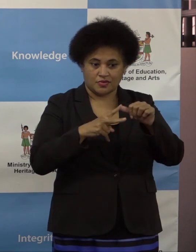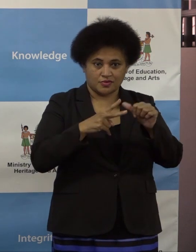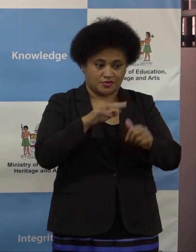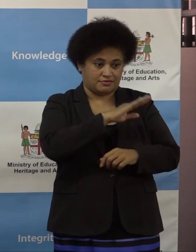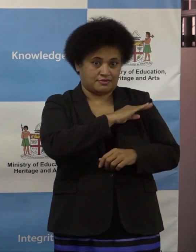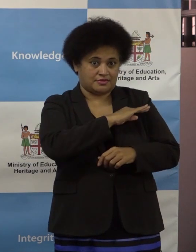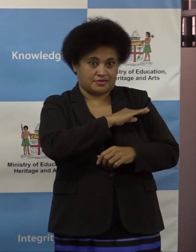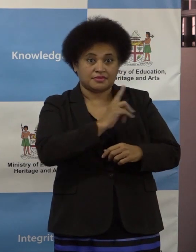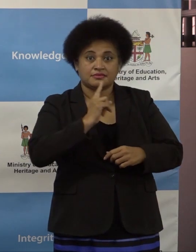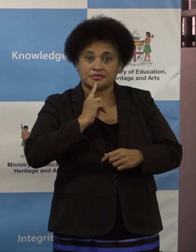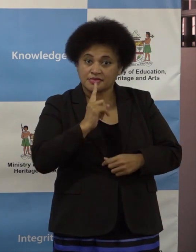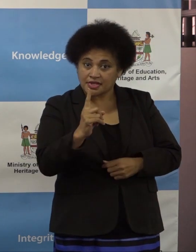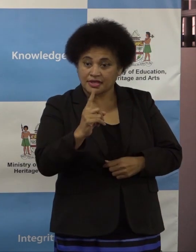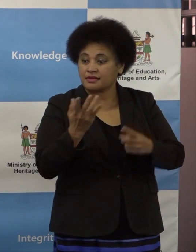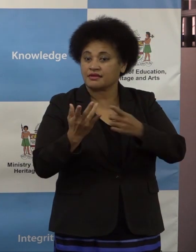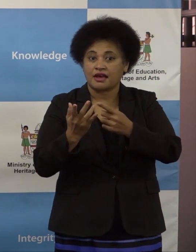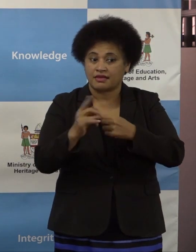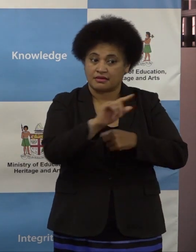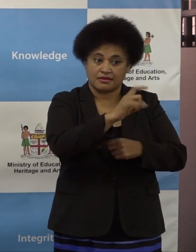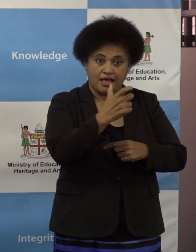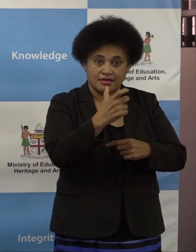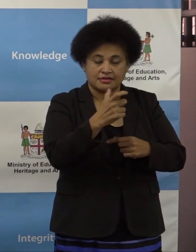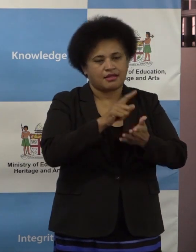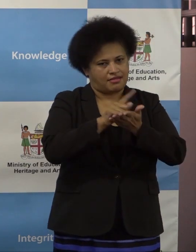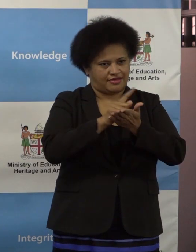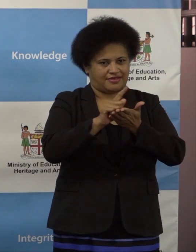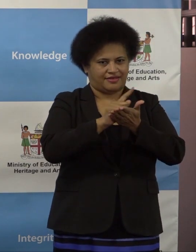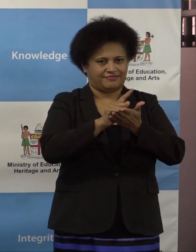of the years will be announced by the Ministry at a later date.